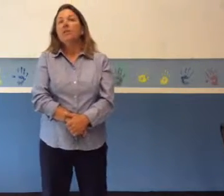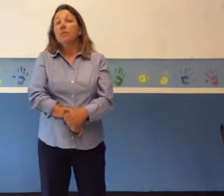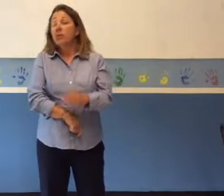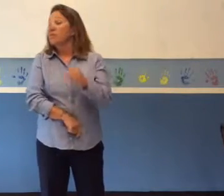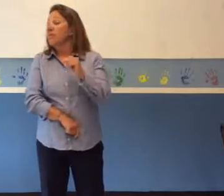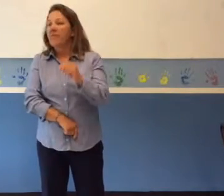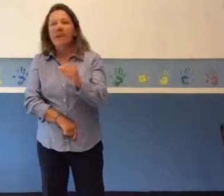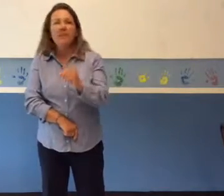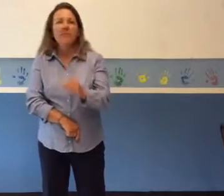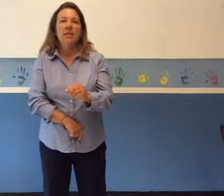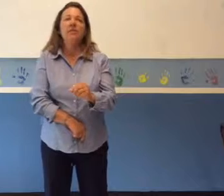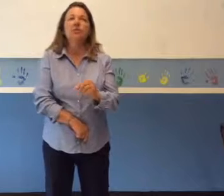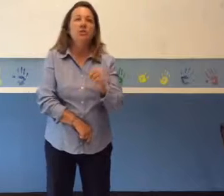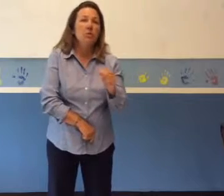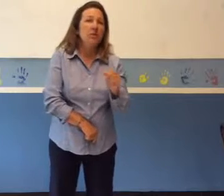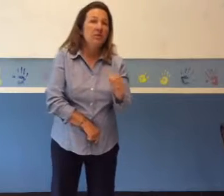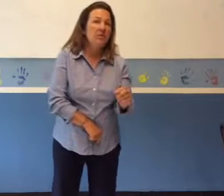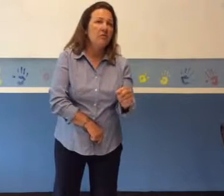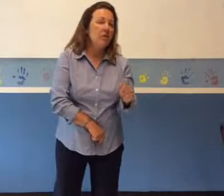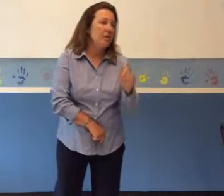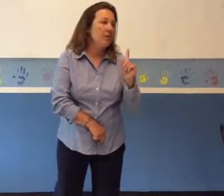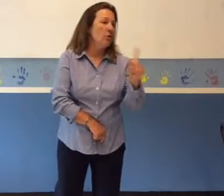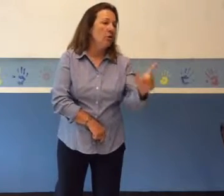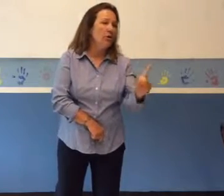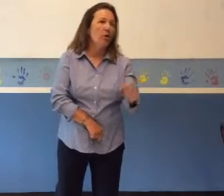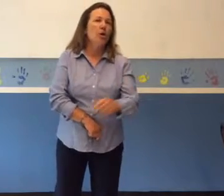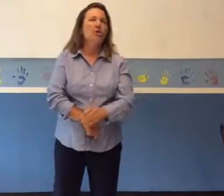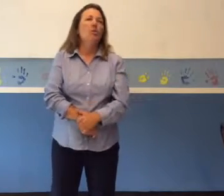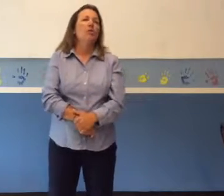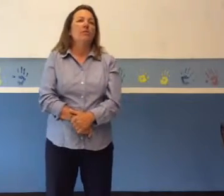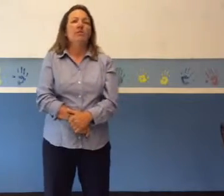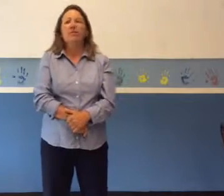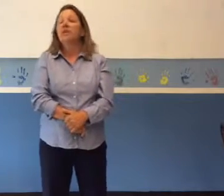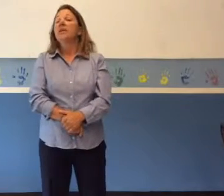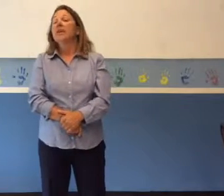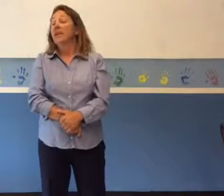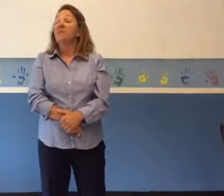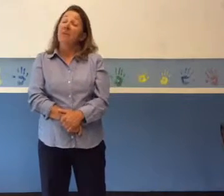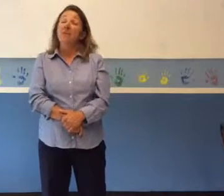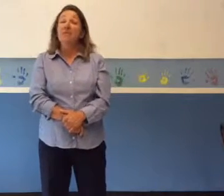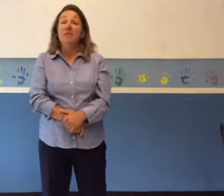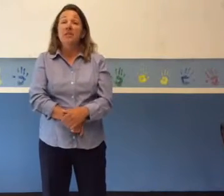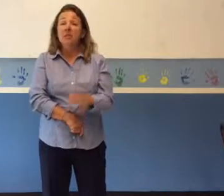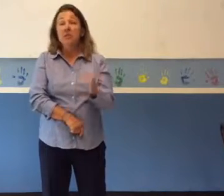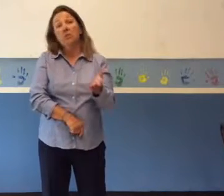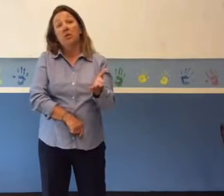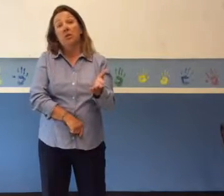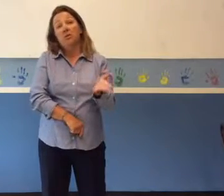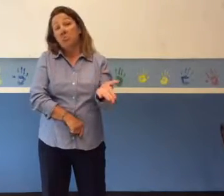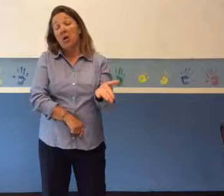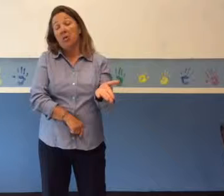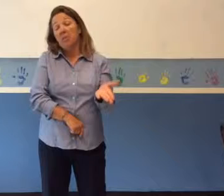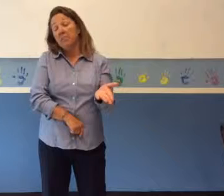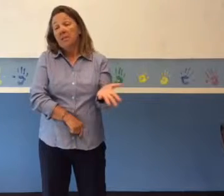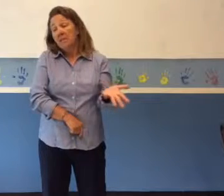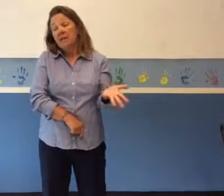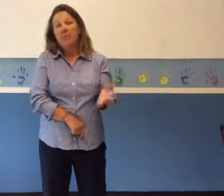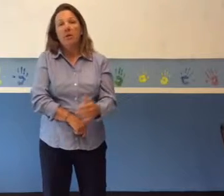The most effective teachers would consistently earn large bonuses and ineffective teachers would earn smaller, if any